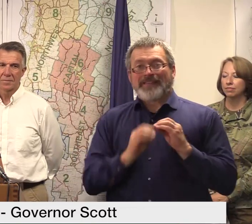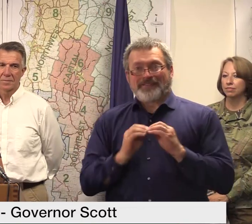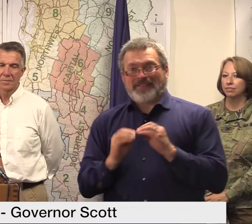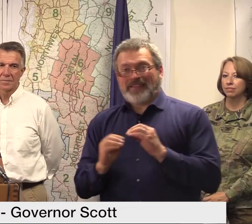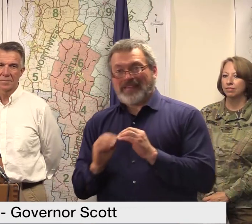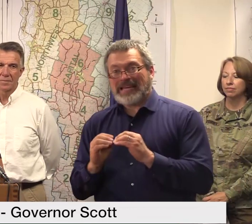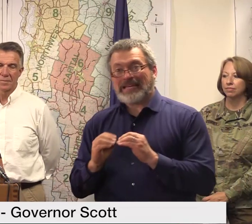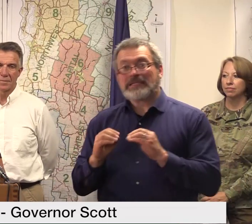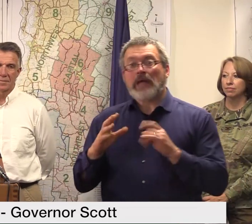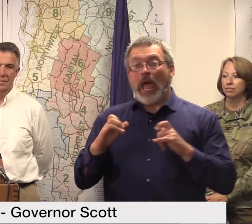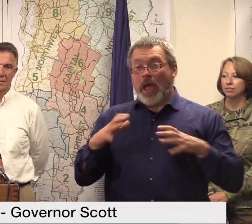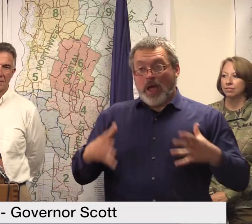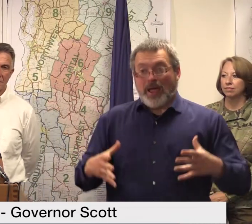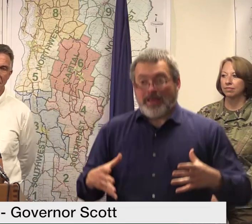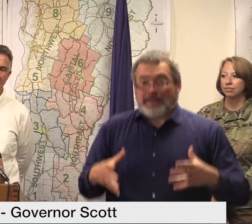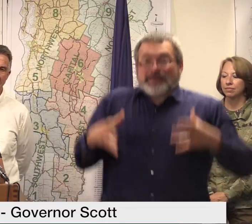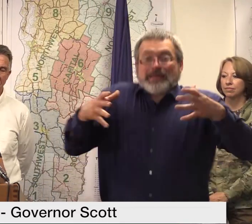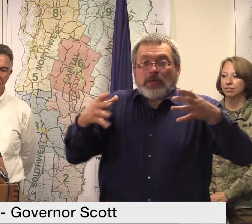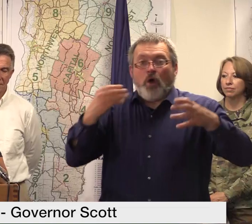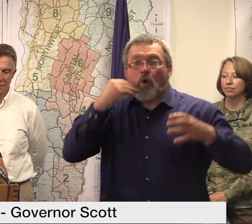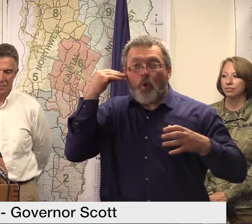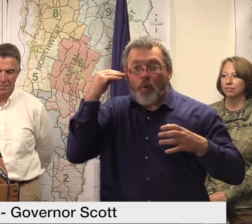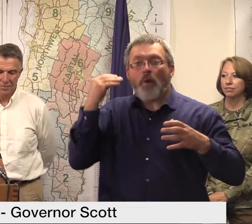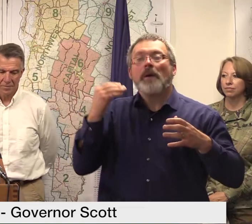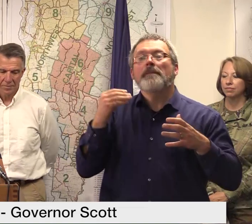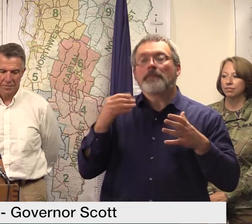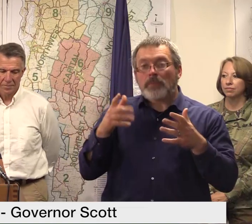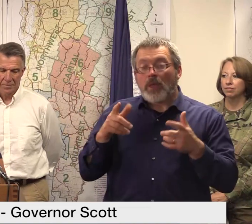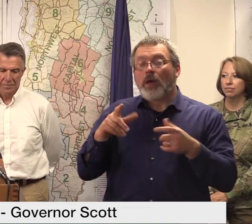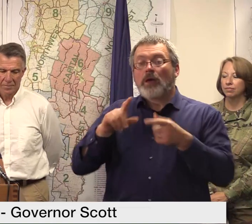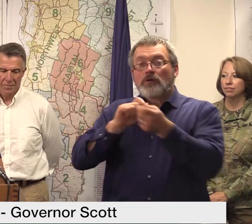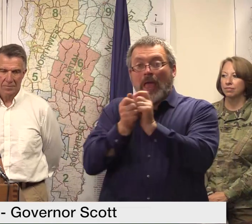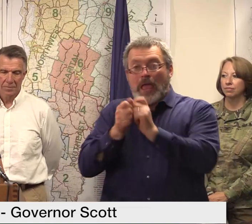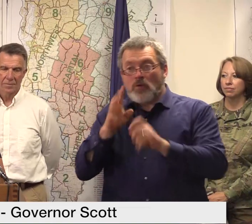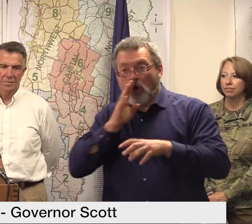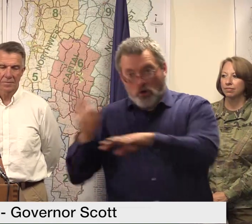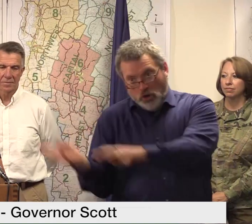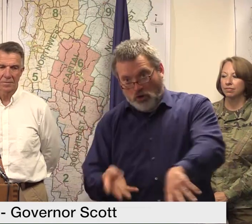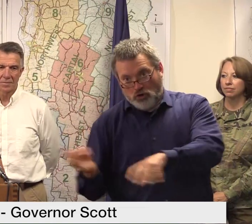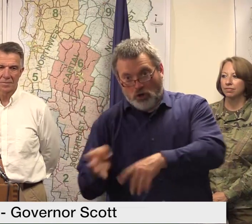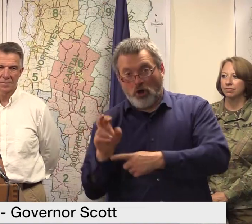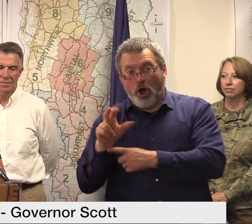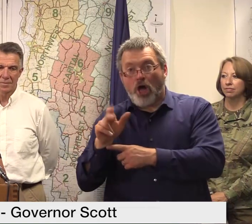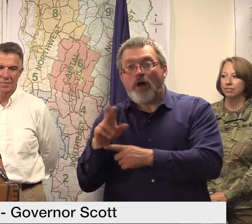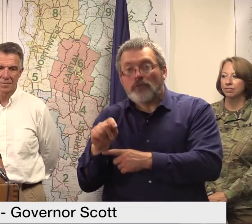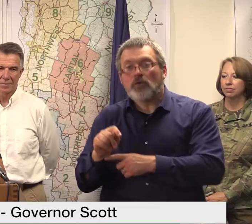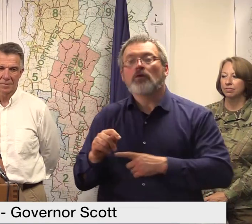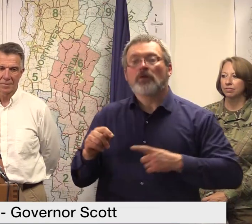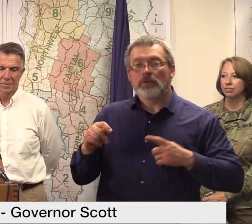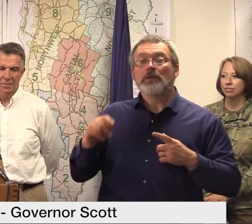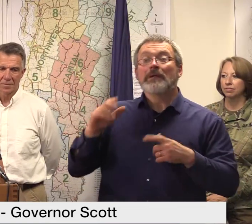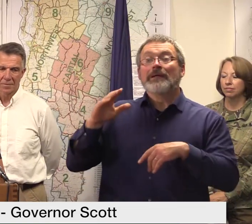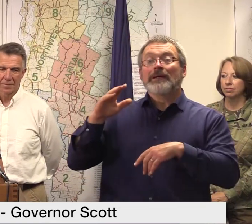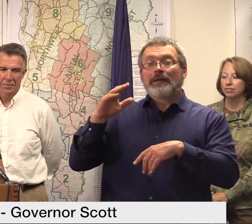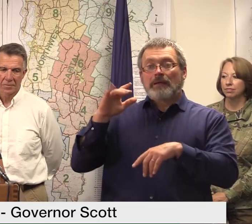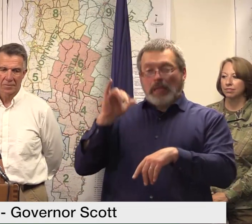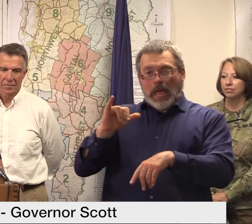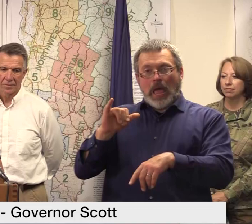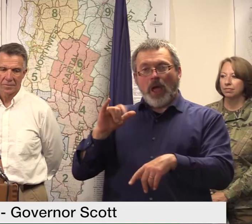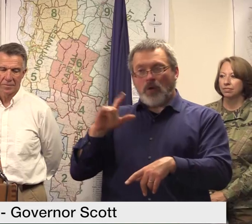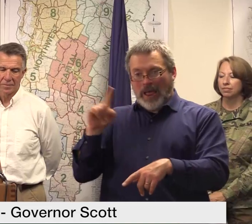homes um by adjusting covers and so forth the damages were relatively minor